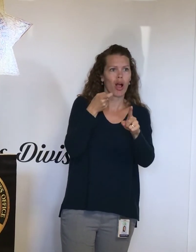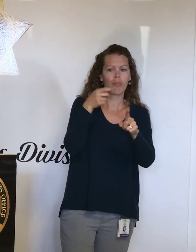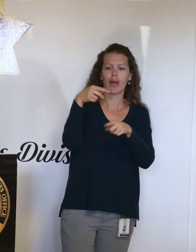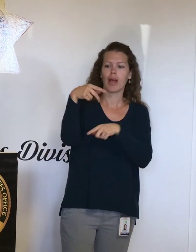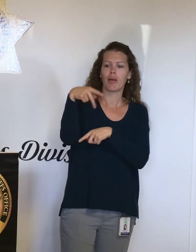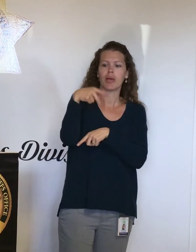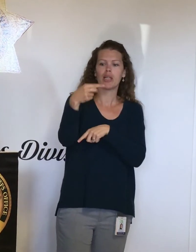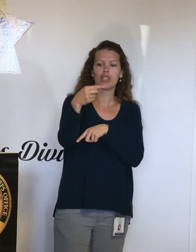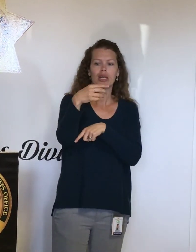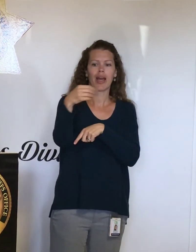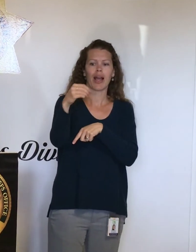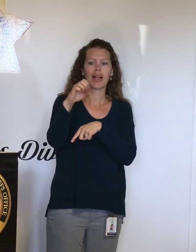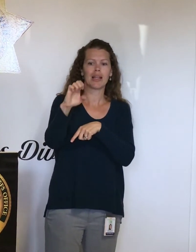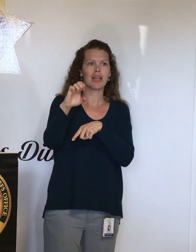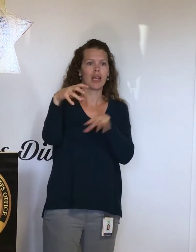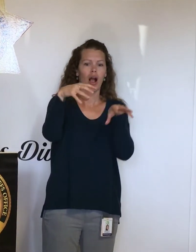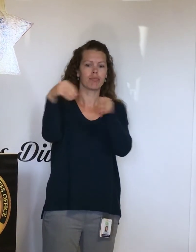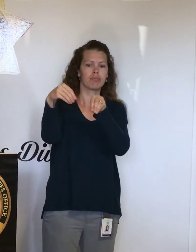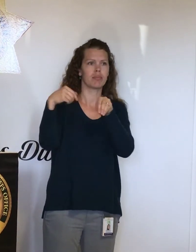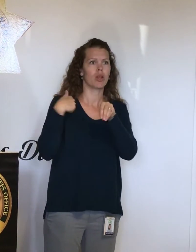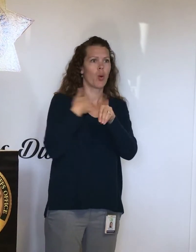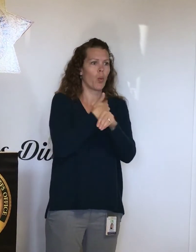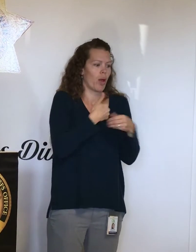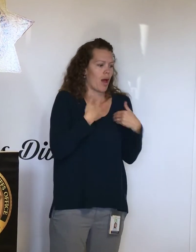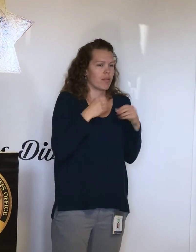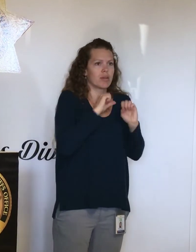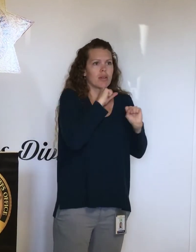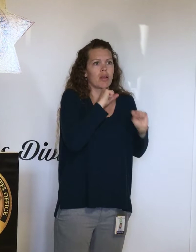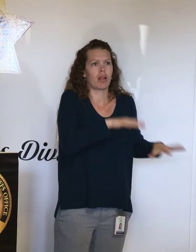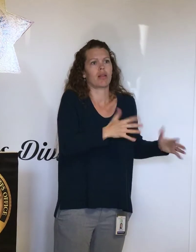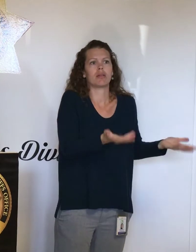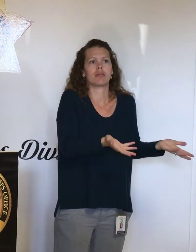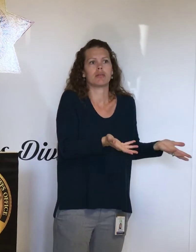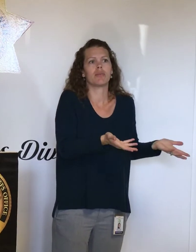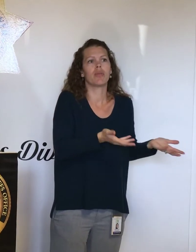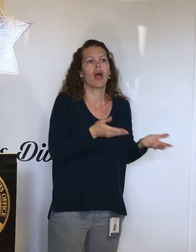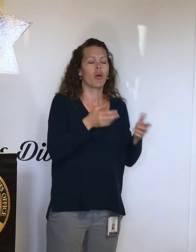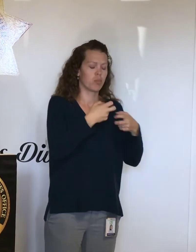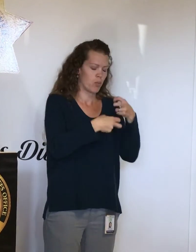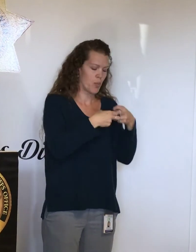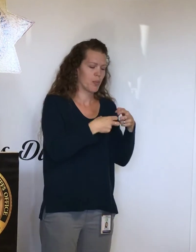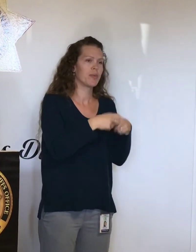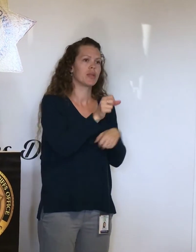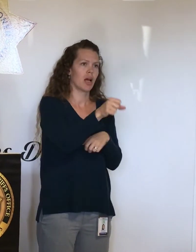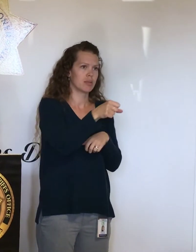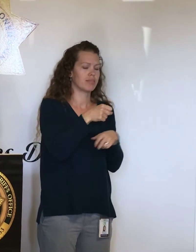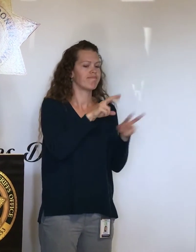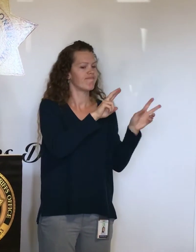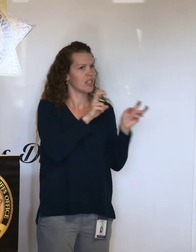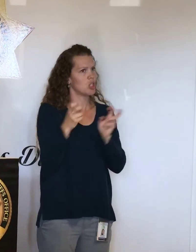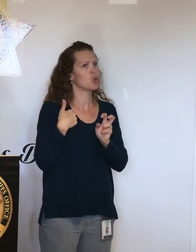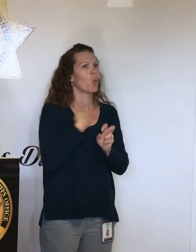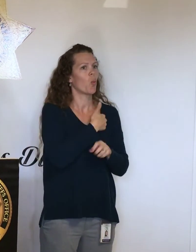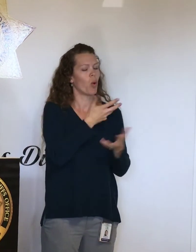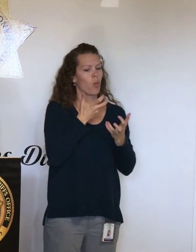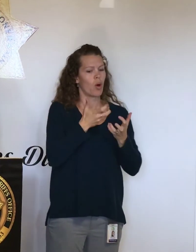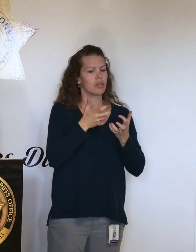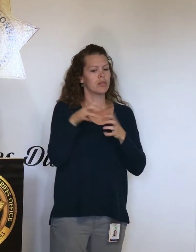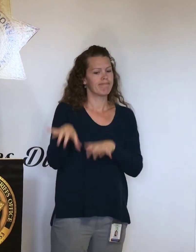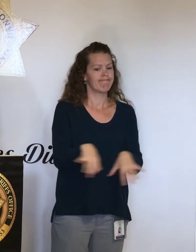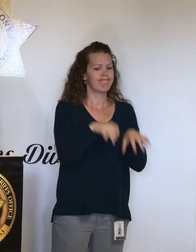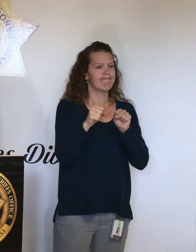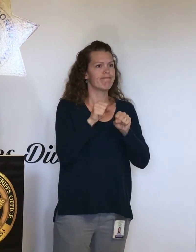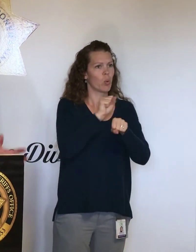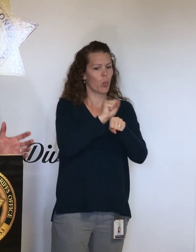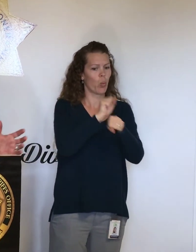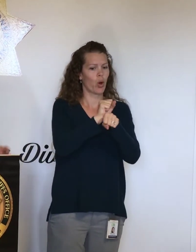with that, takes out the whole county power. That is an issue. That is a problem. And so, we will be working with